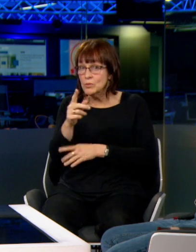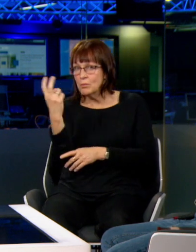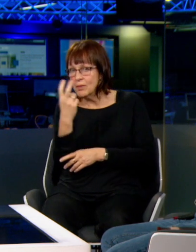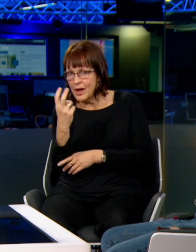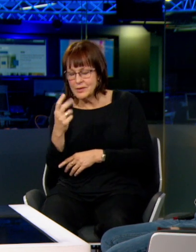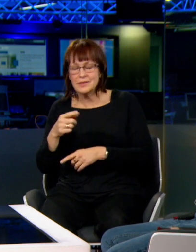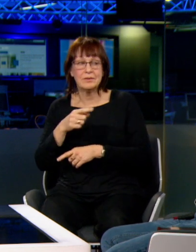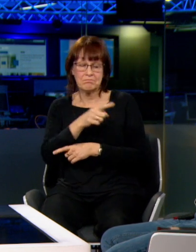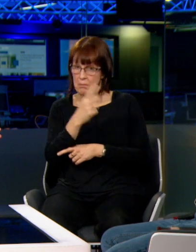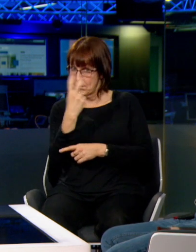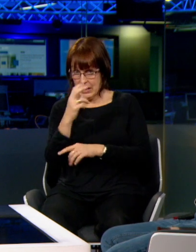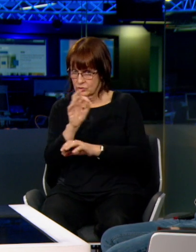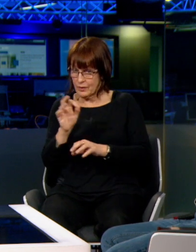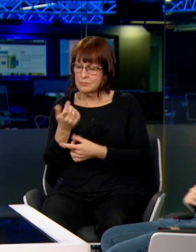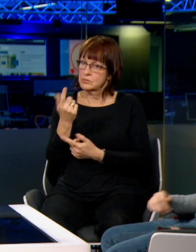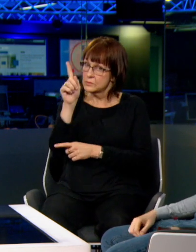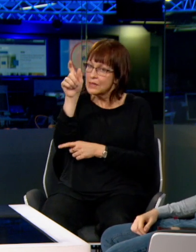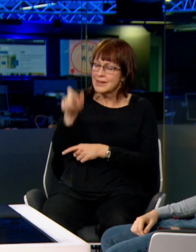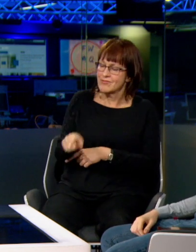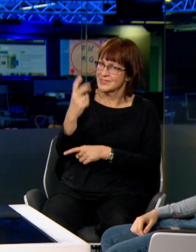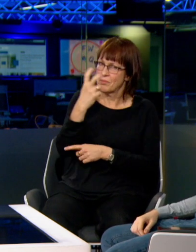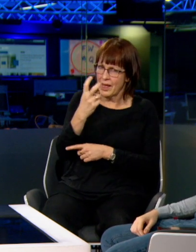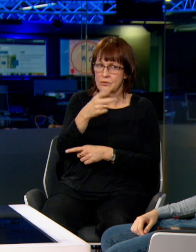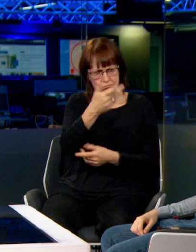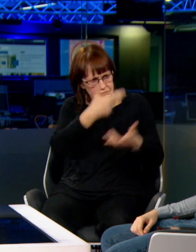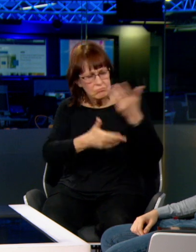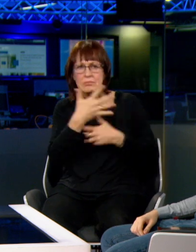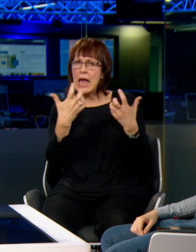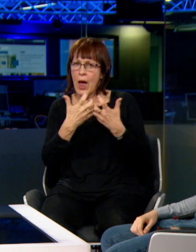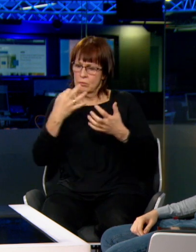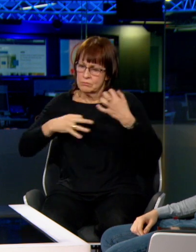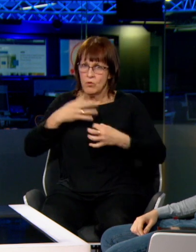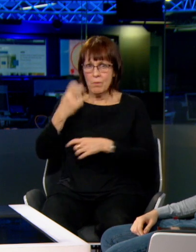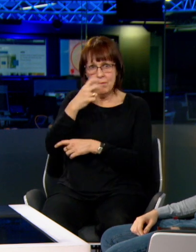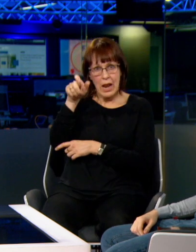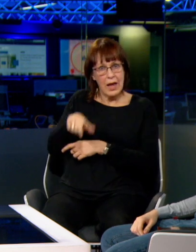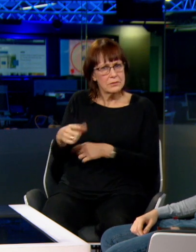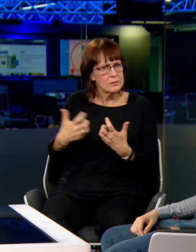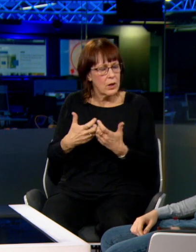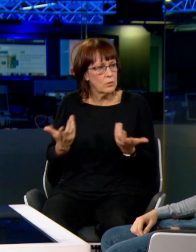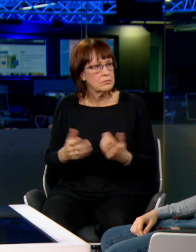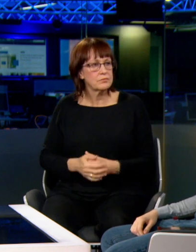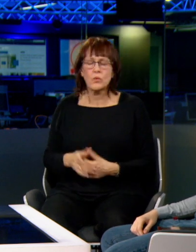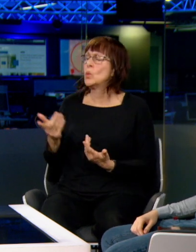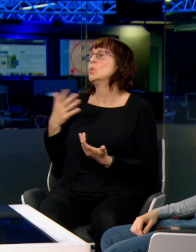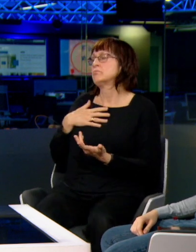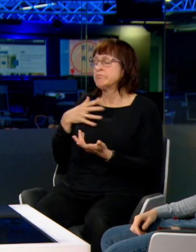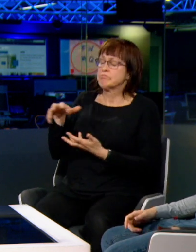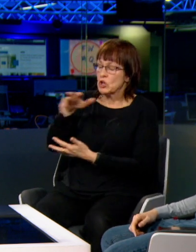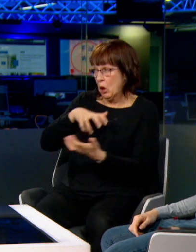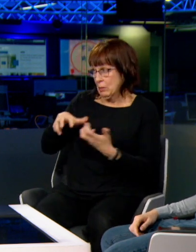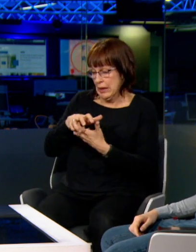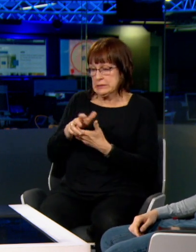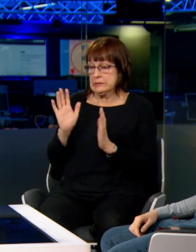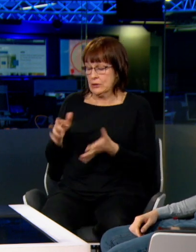Are You Blind? Now, you, David, obviously the answer is no. So what are your tips for playing a blind character? It was very complex. I